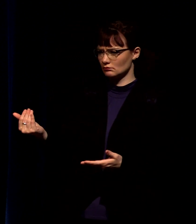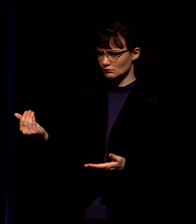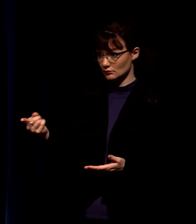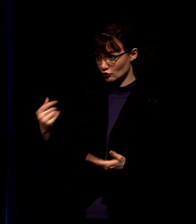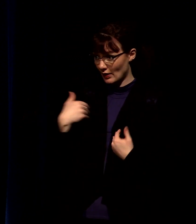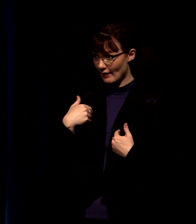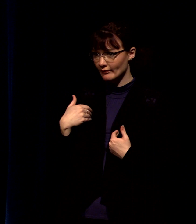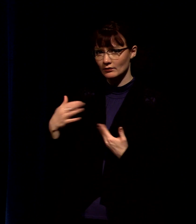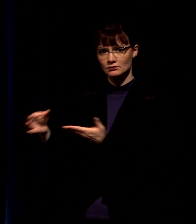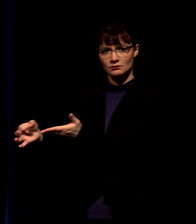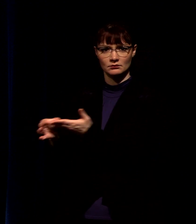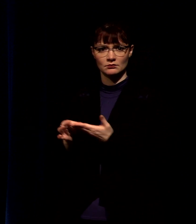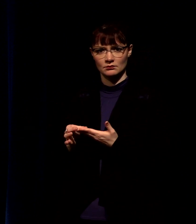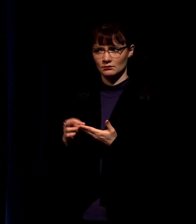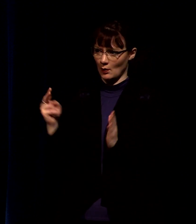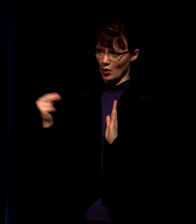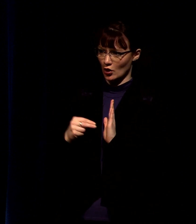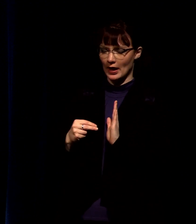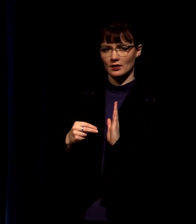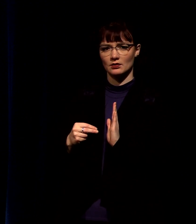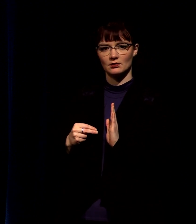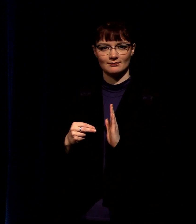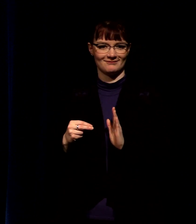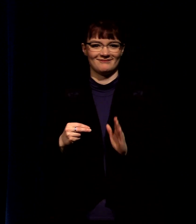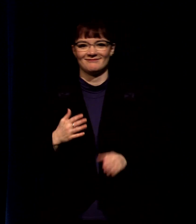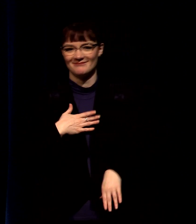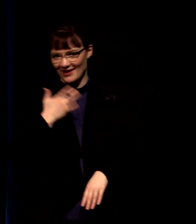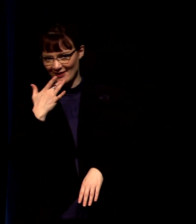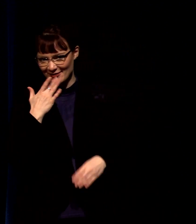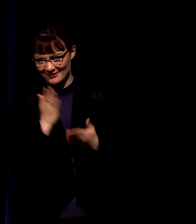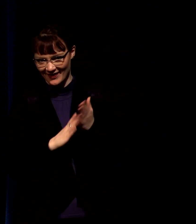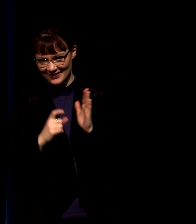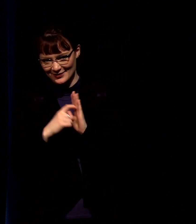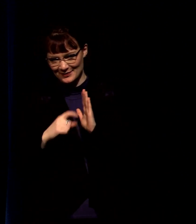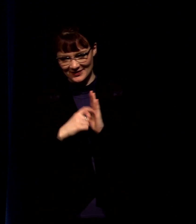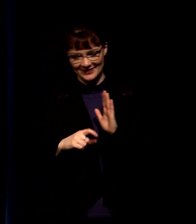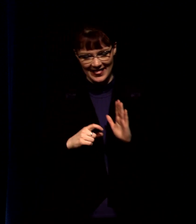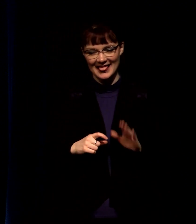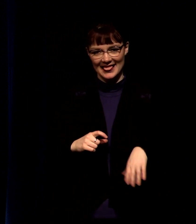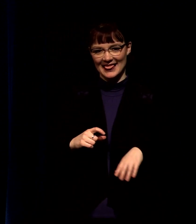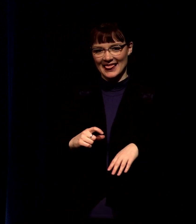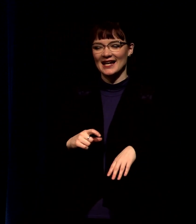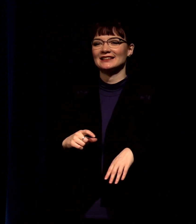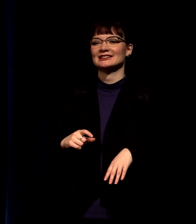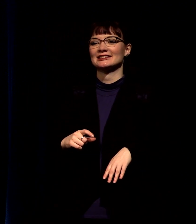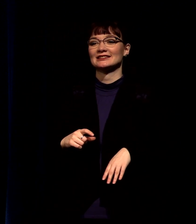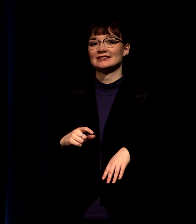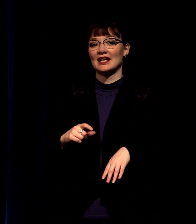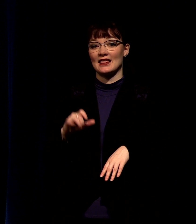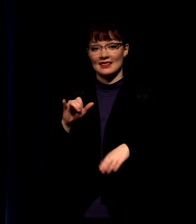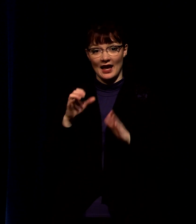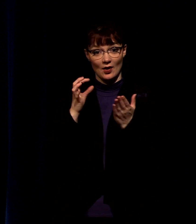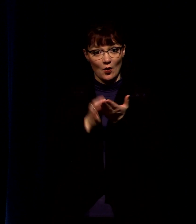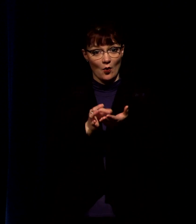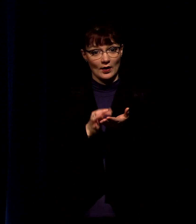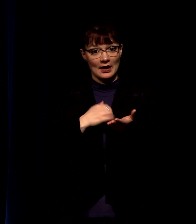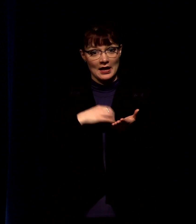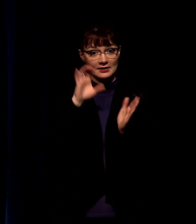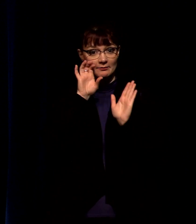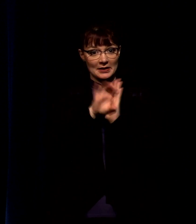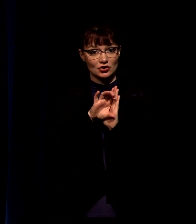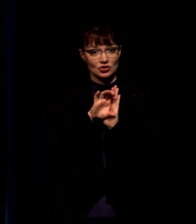let me see the coin this is like bro this is my favorite part of the passage because see that that coin has an icon on it